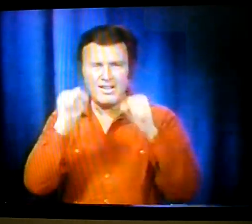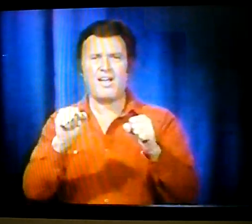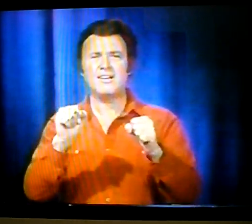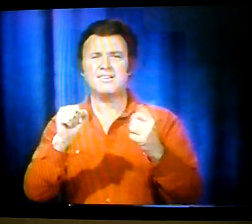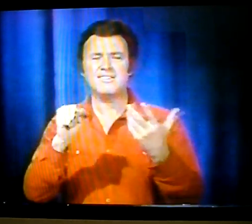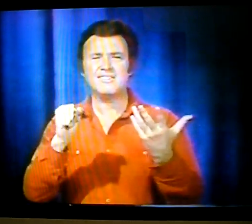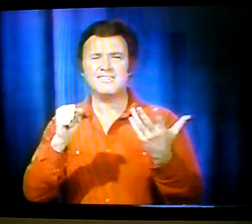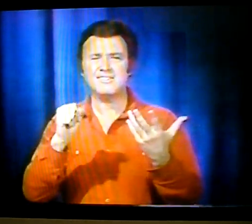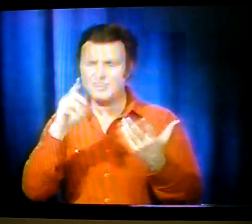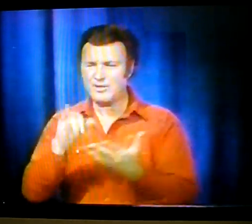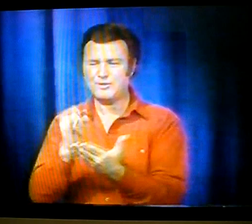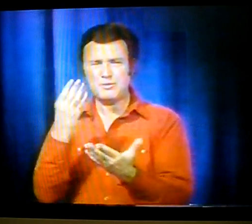explanation.